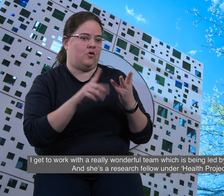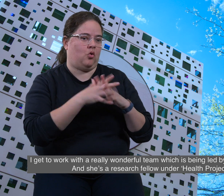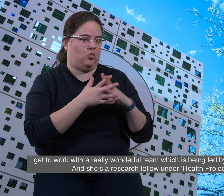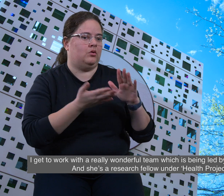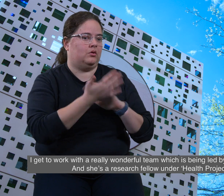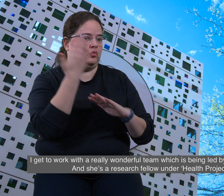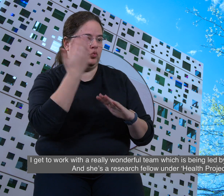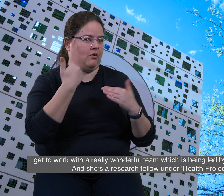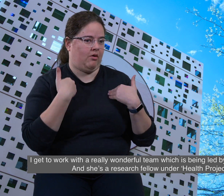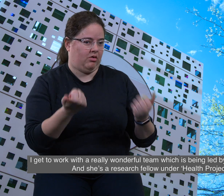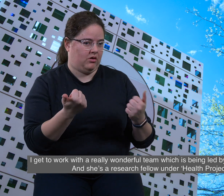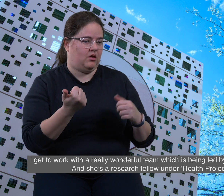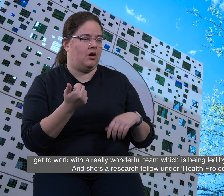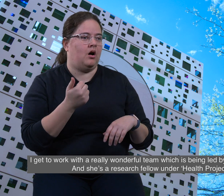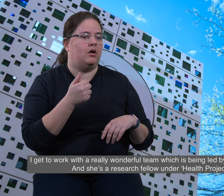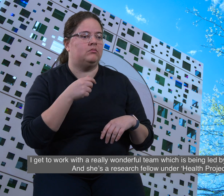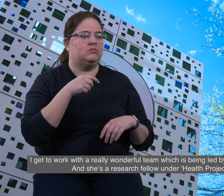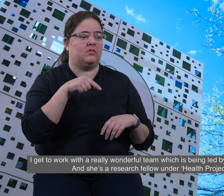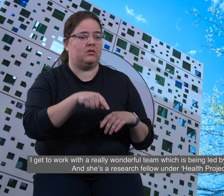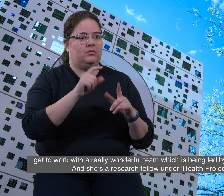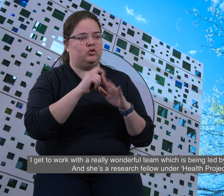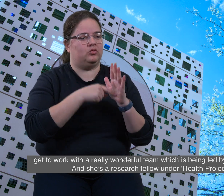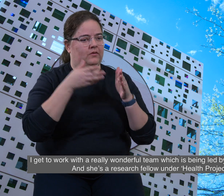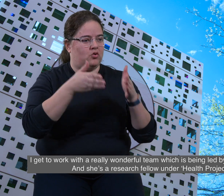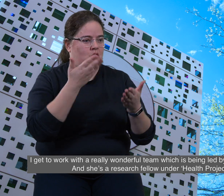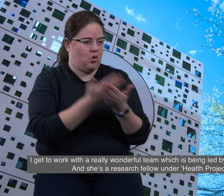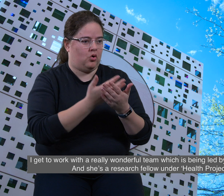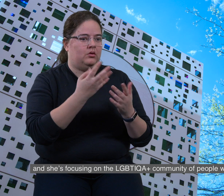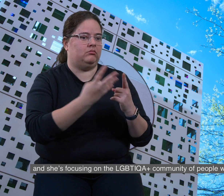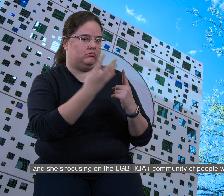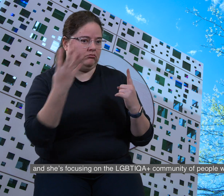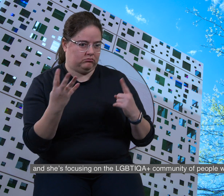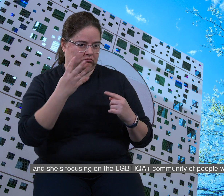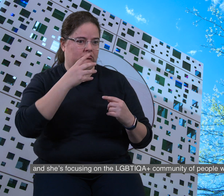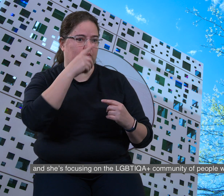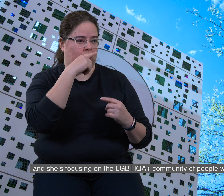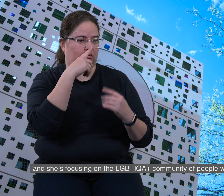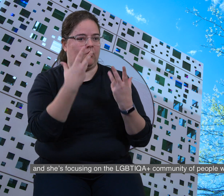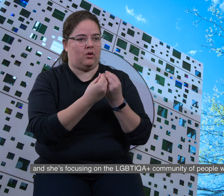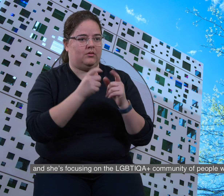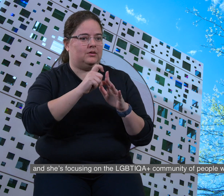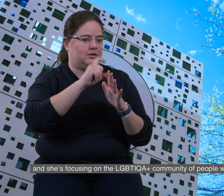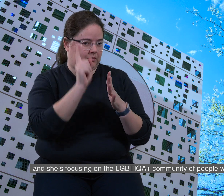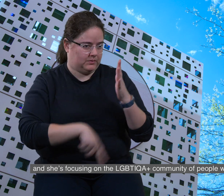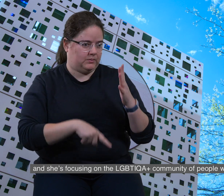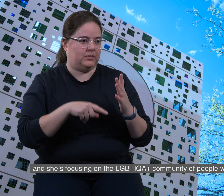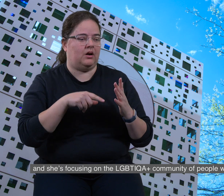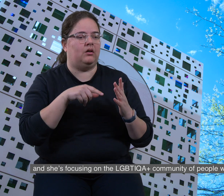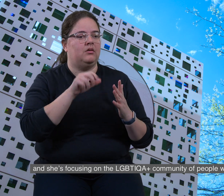And she's a research fellow under Health Project. And she's focusing on the LGBTIQA